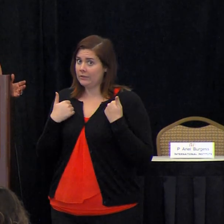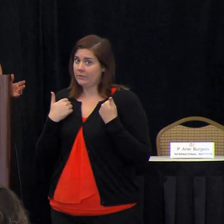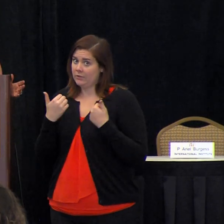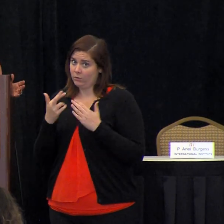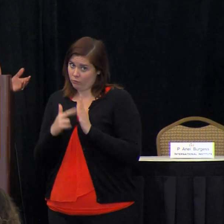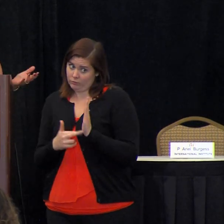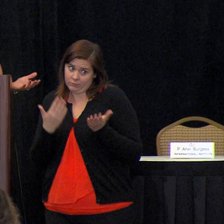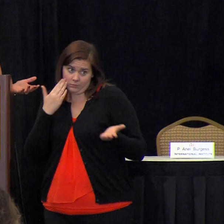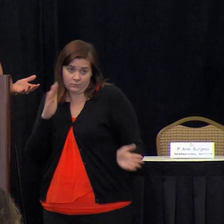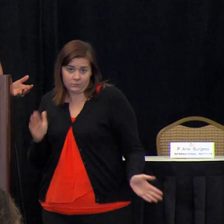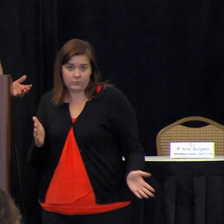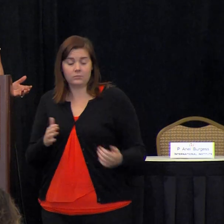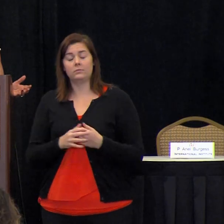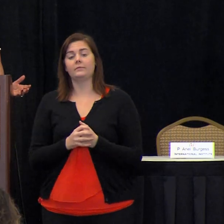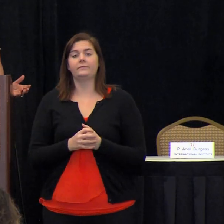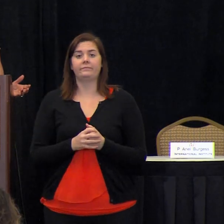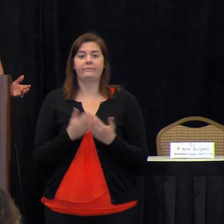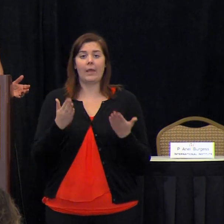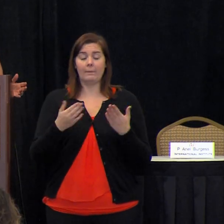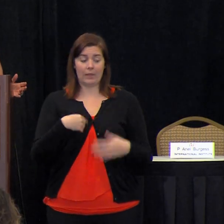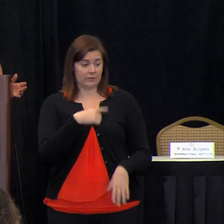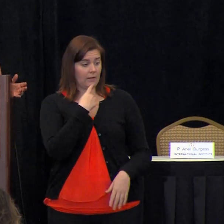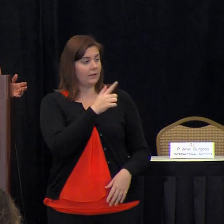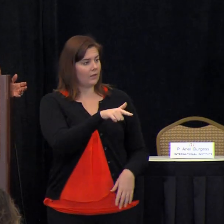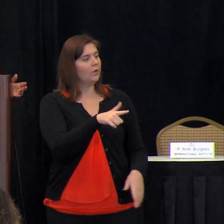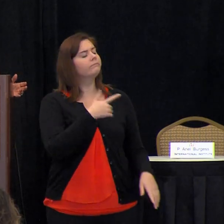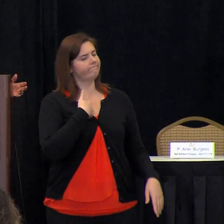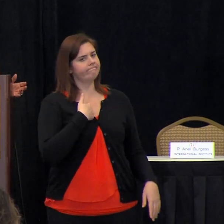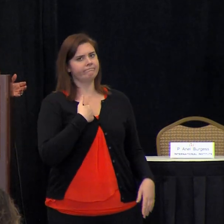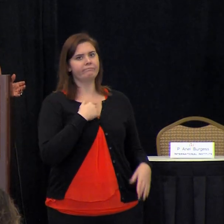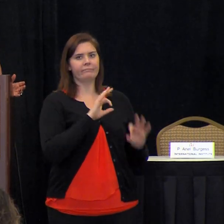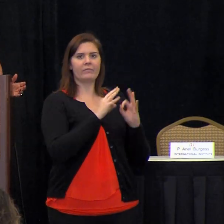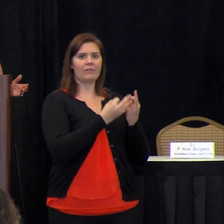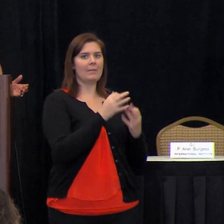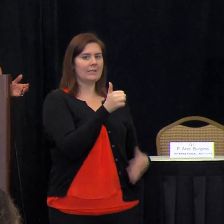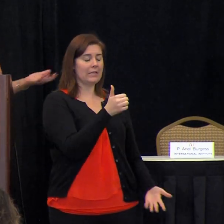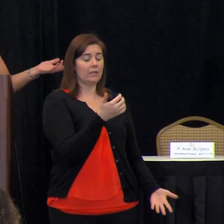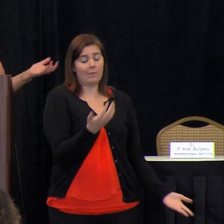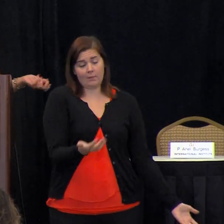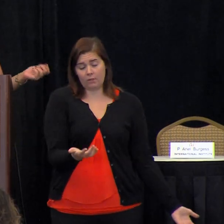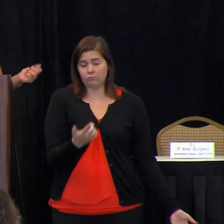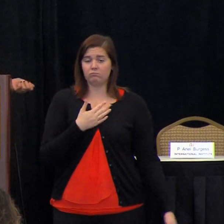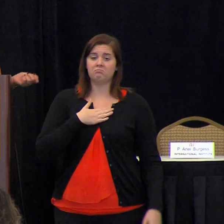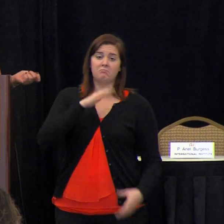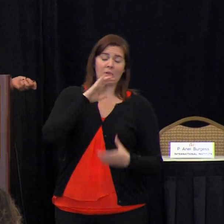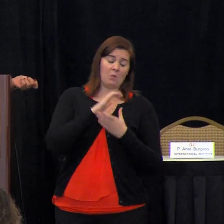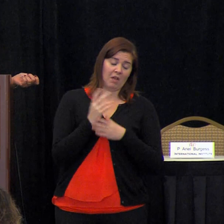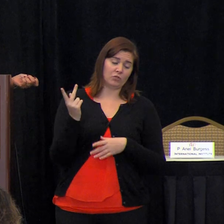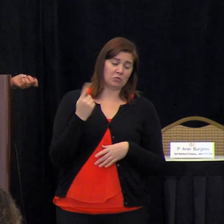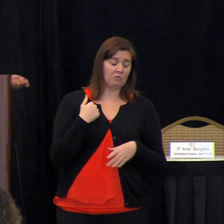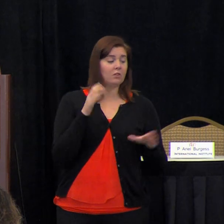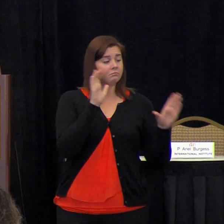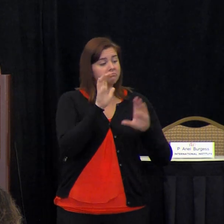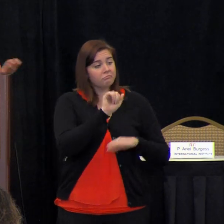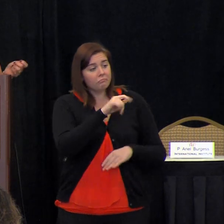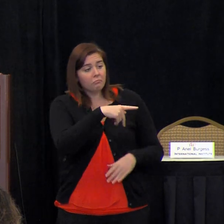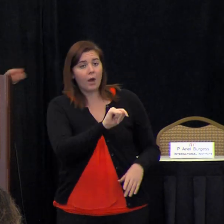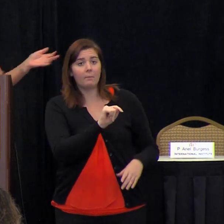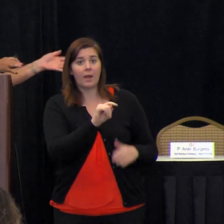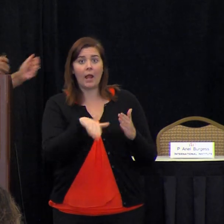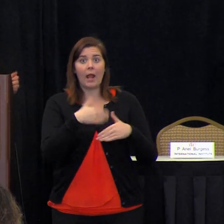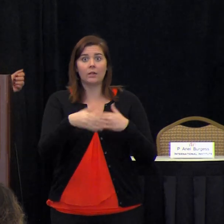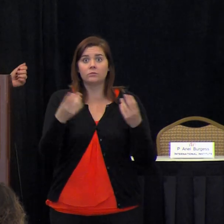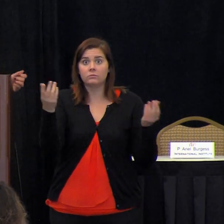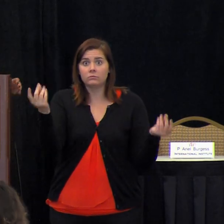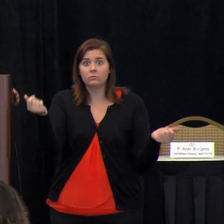rules um they may or may not tell a landlord yes i'm a family of 10 they might just say my wife and i are looking for an apartment and the next